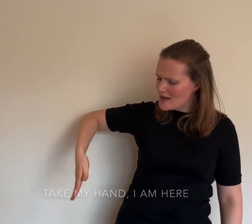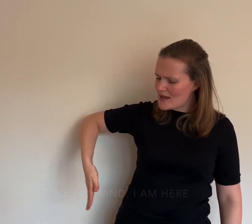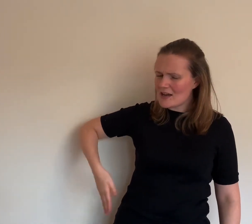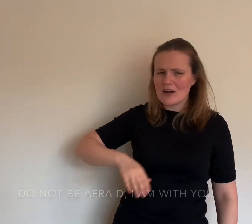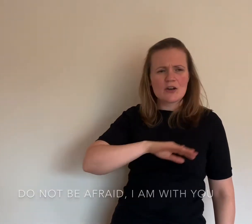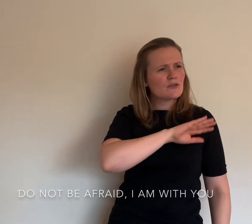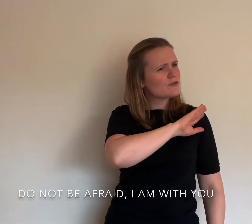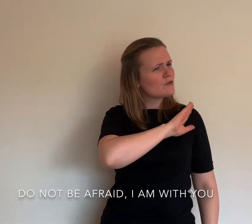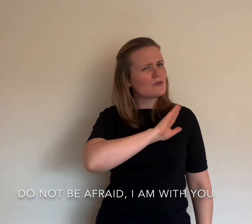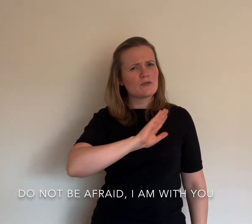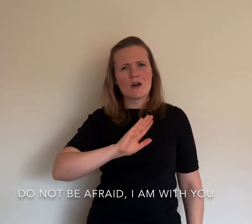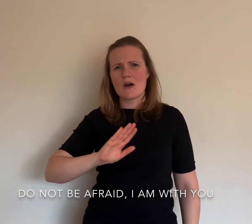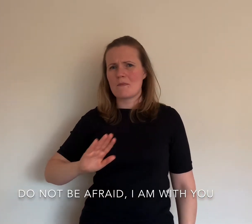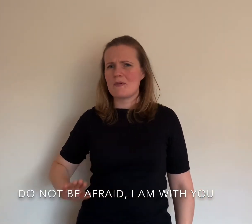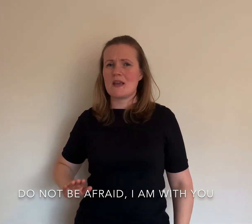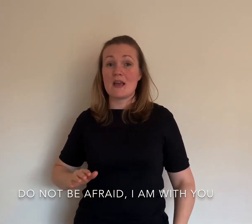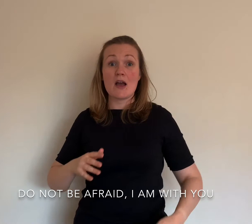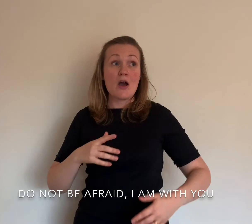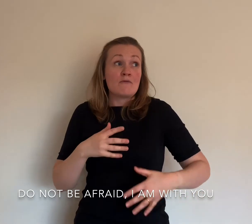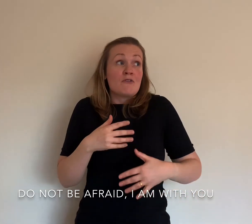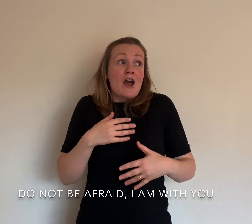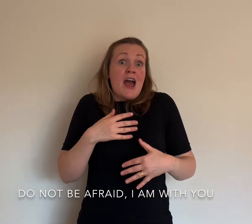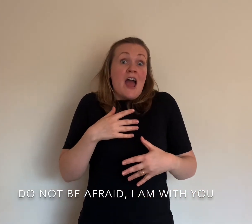do not be afraid,